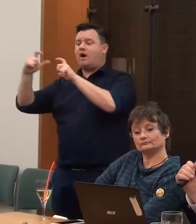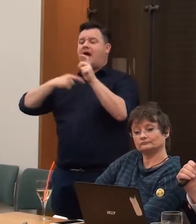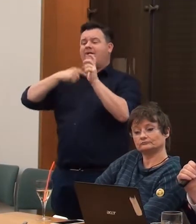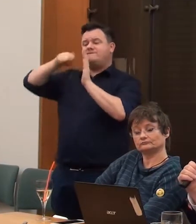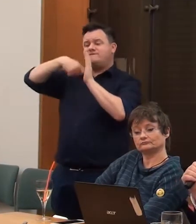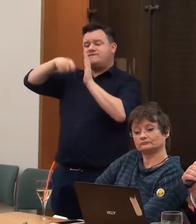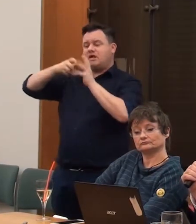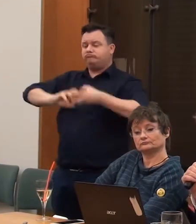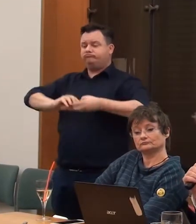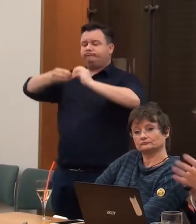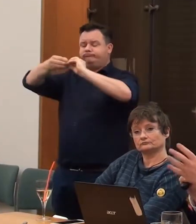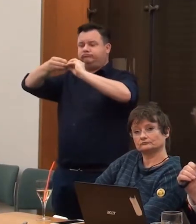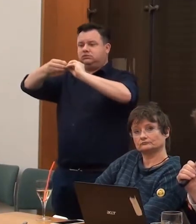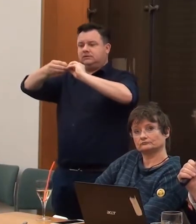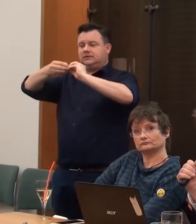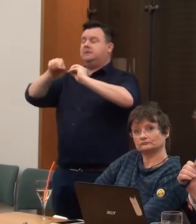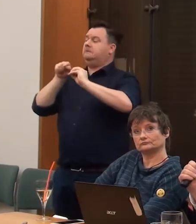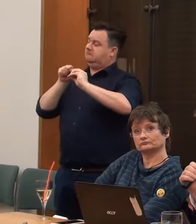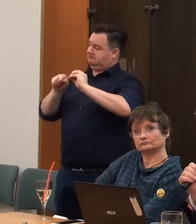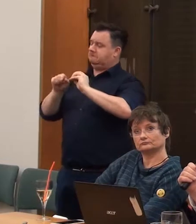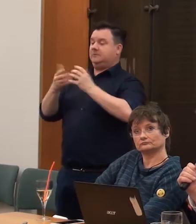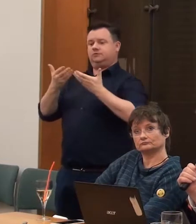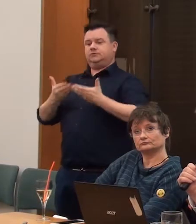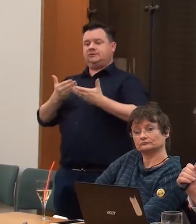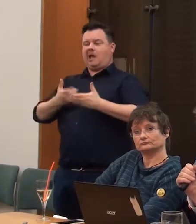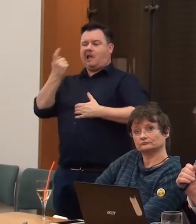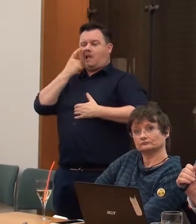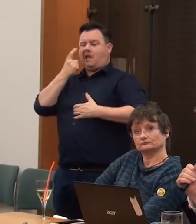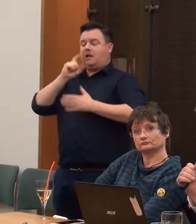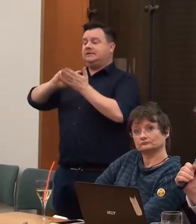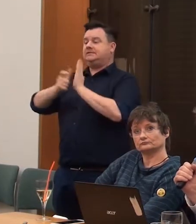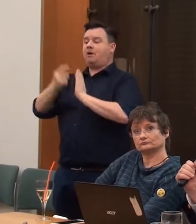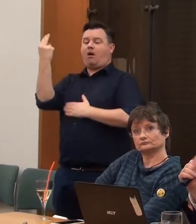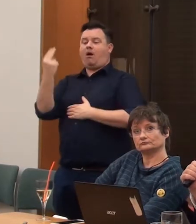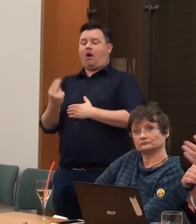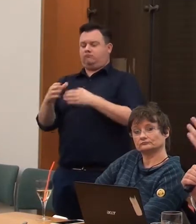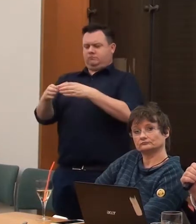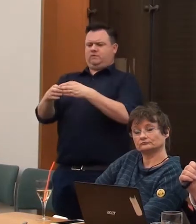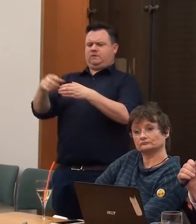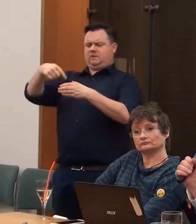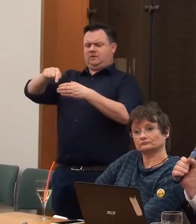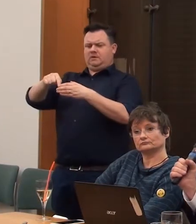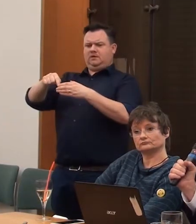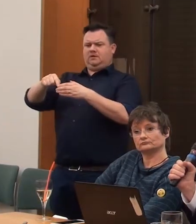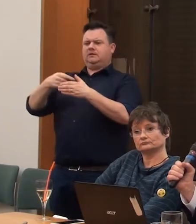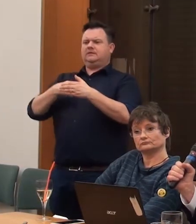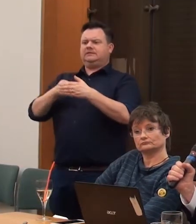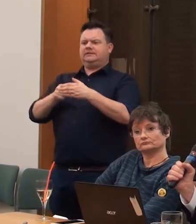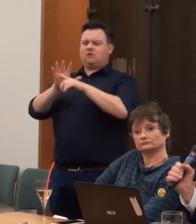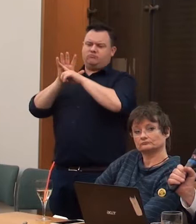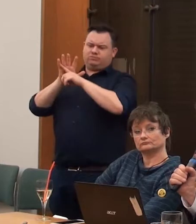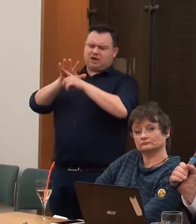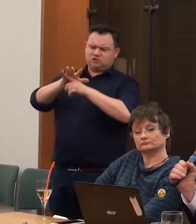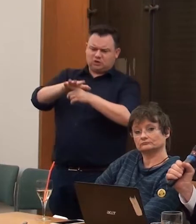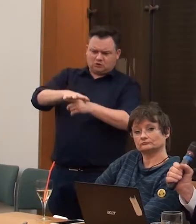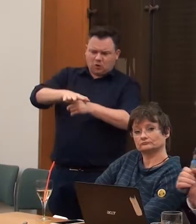think that's fairly typical of where we want to end up today, looking at the discipline of arts movement, which sort of reversed all of this oppression and